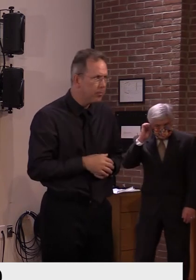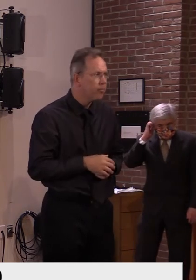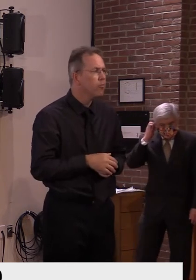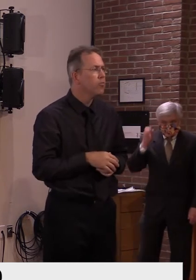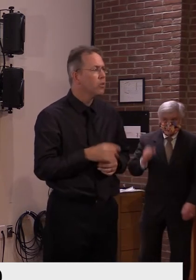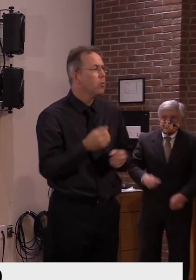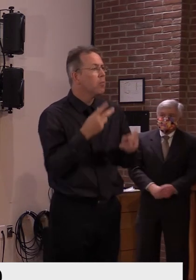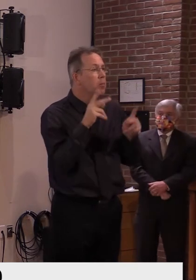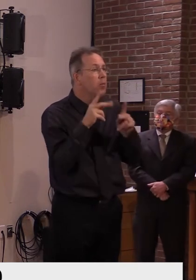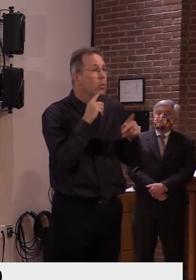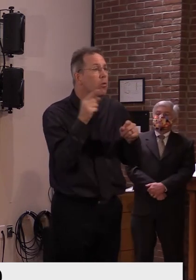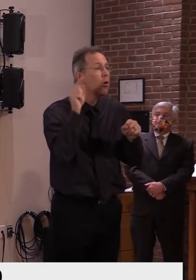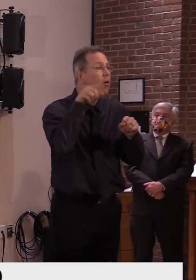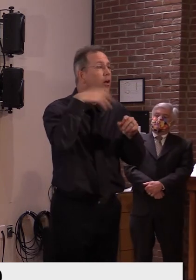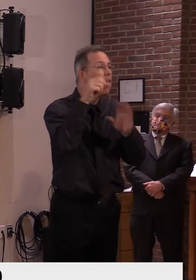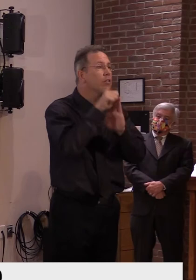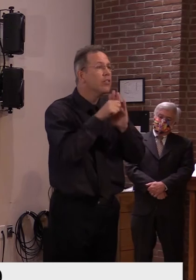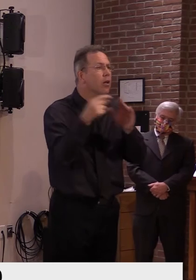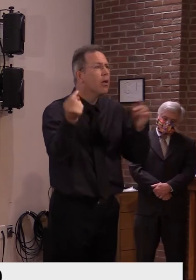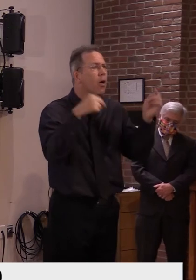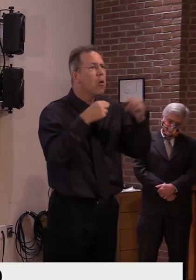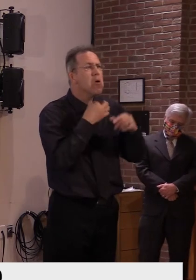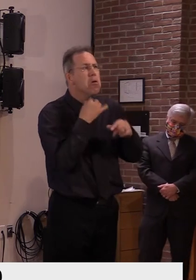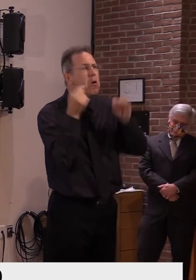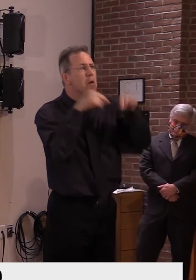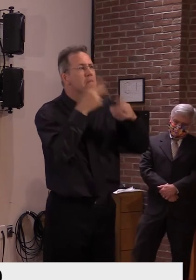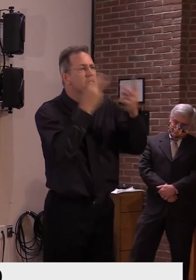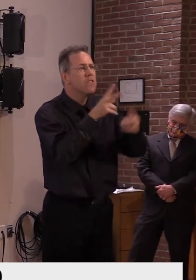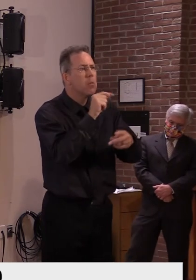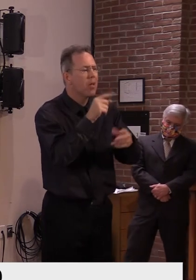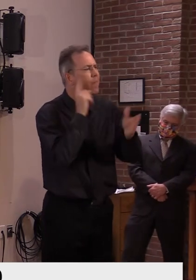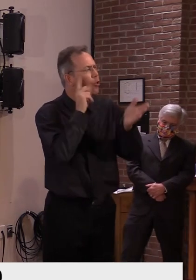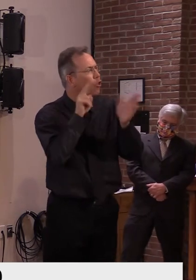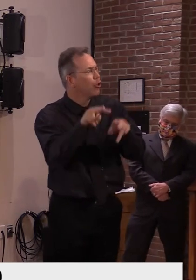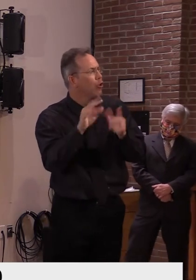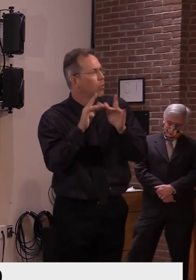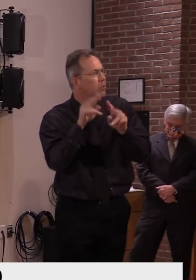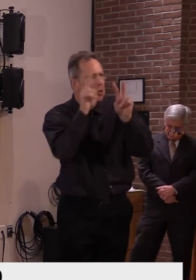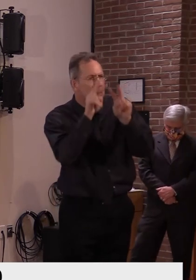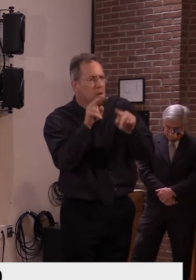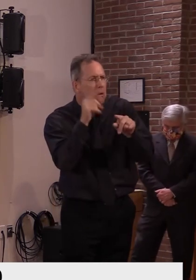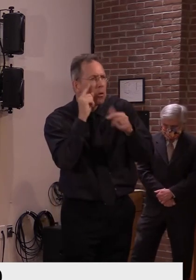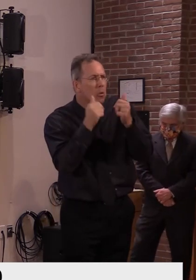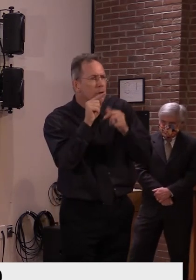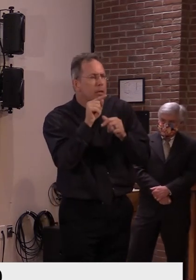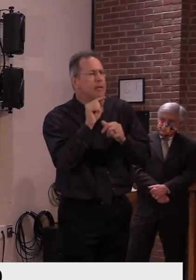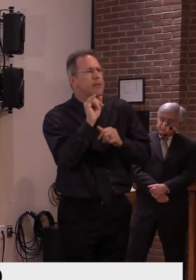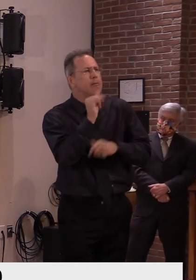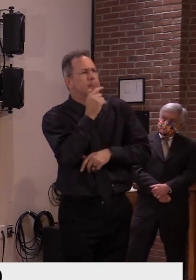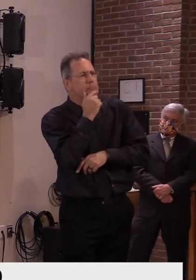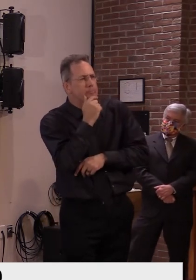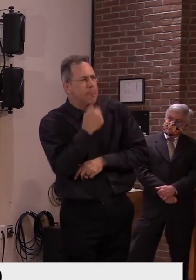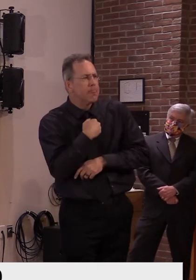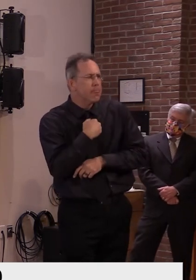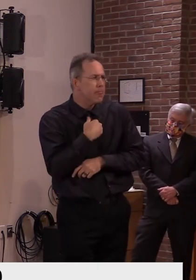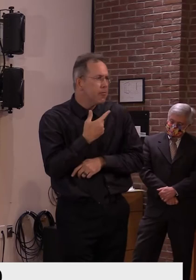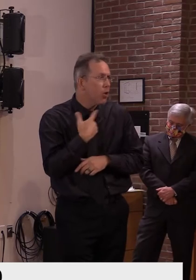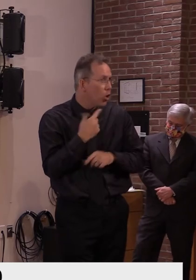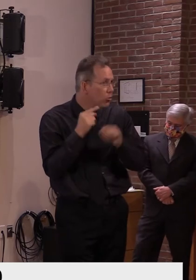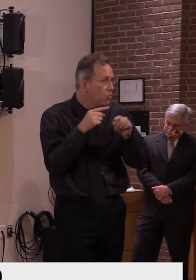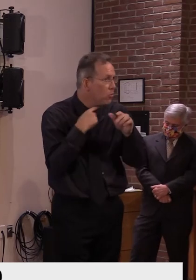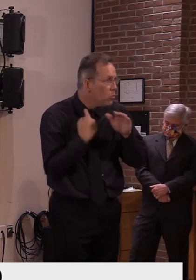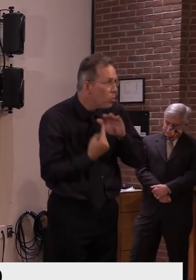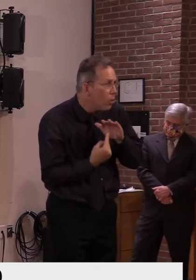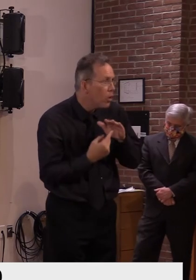uh, look at the, the, uh, modeling on a weekly basis, as well as, uh, count on each and every one of you in the media, uh, to,